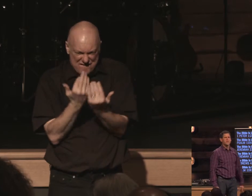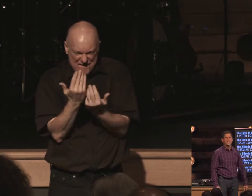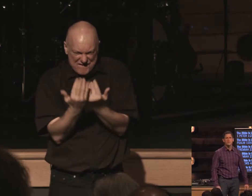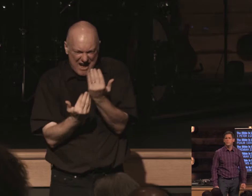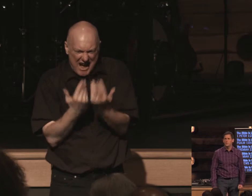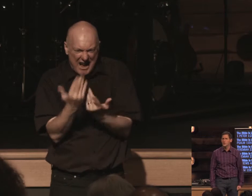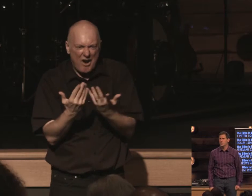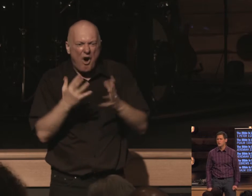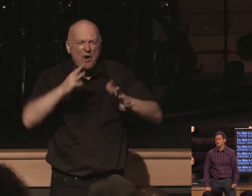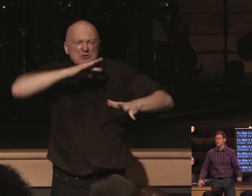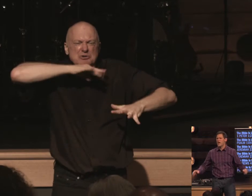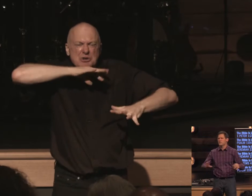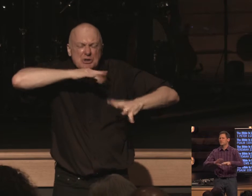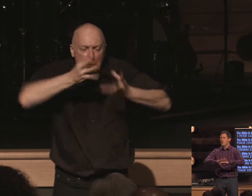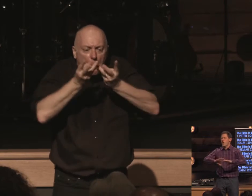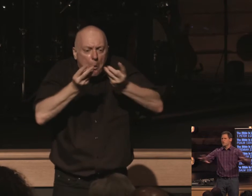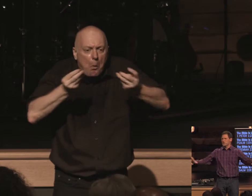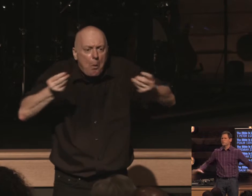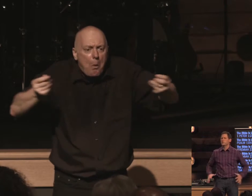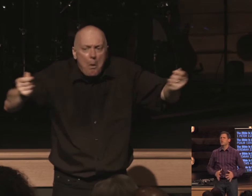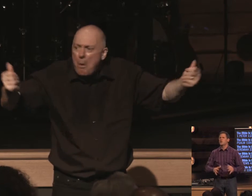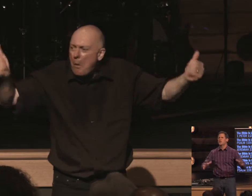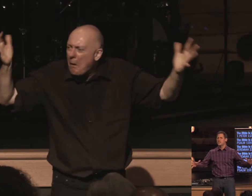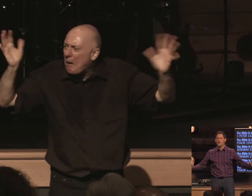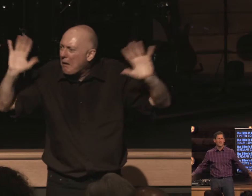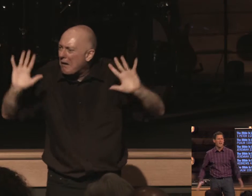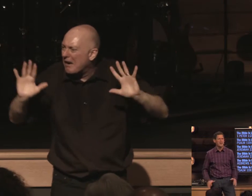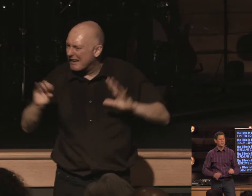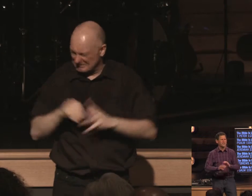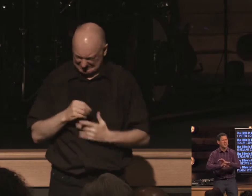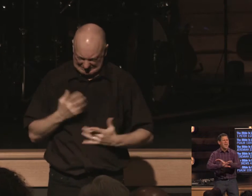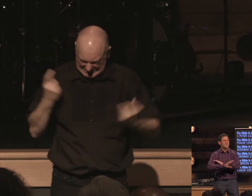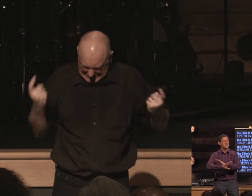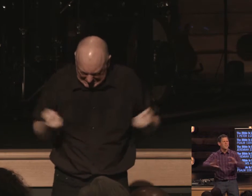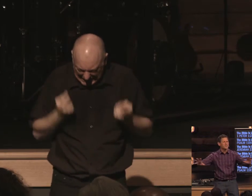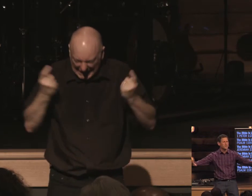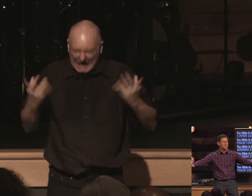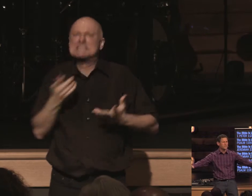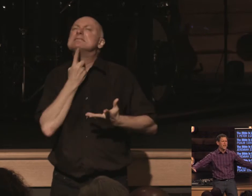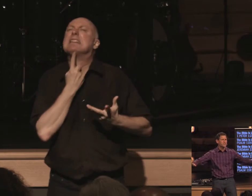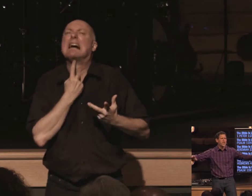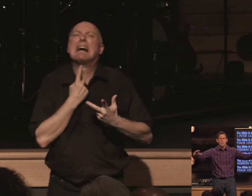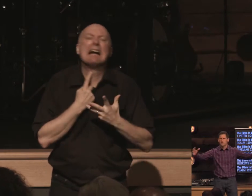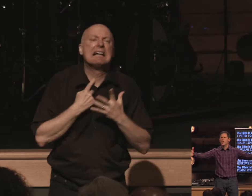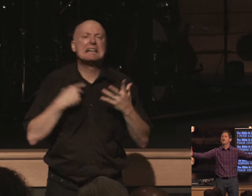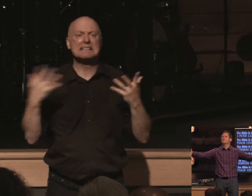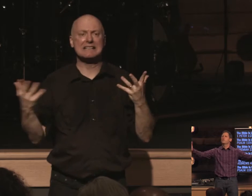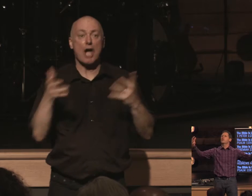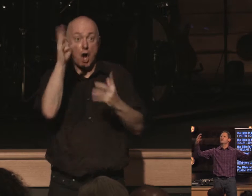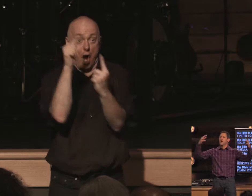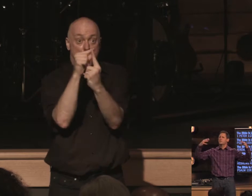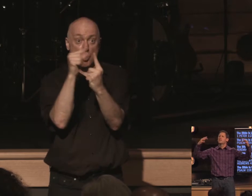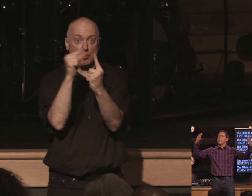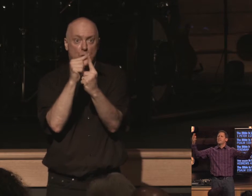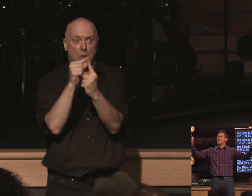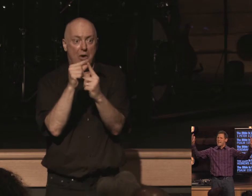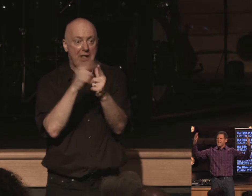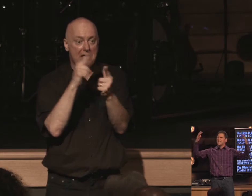impurity so we have this all this impurity in our lives and the and the lust of the flesh but god's word comes and again it